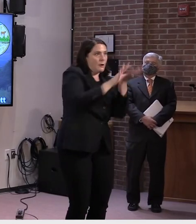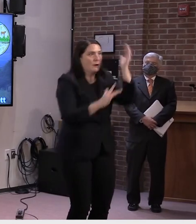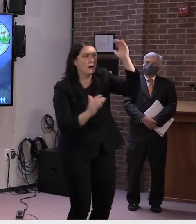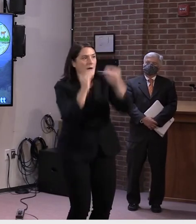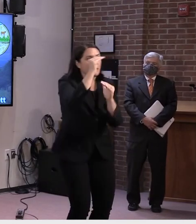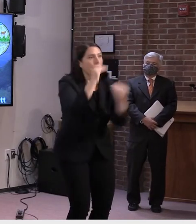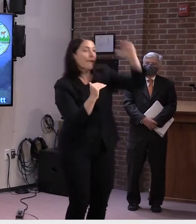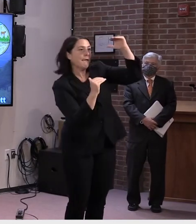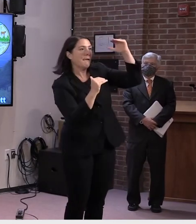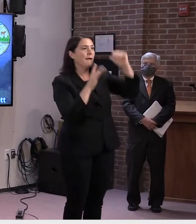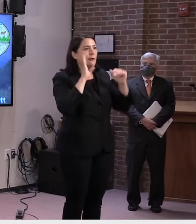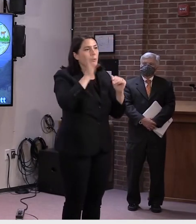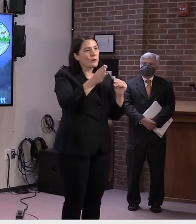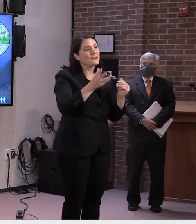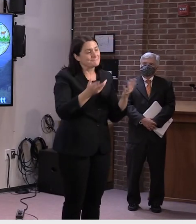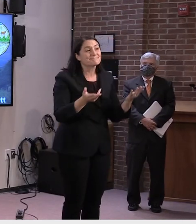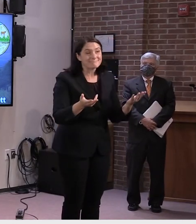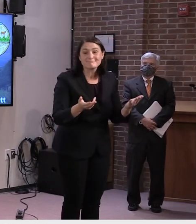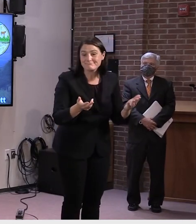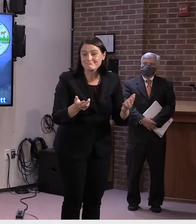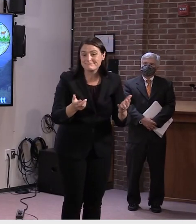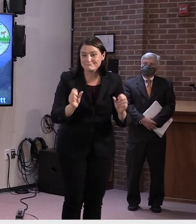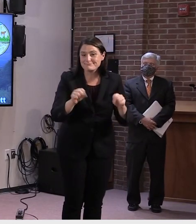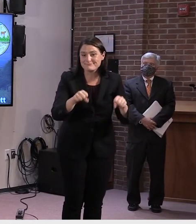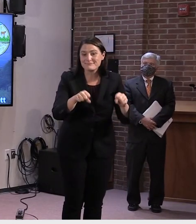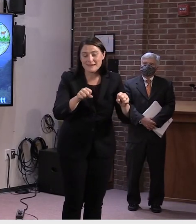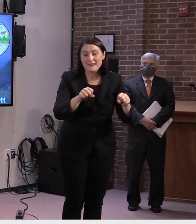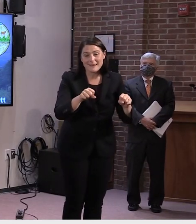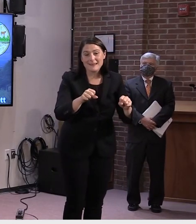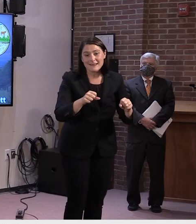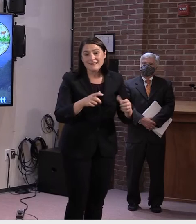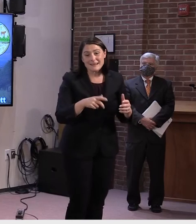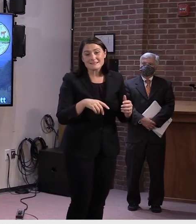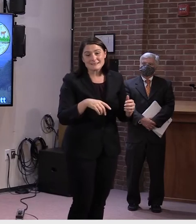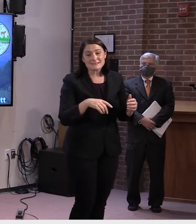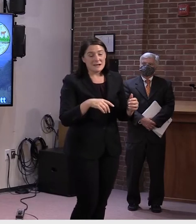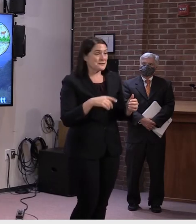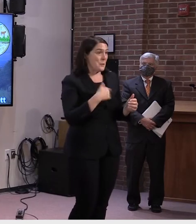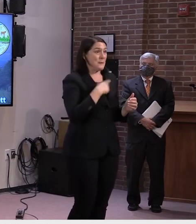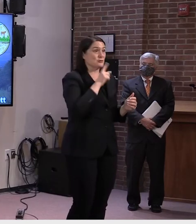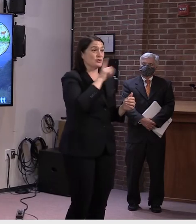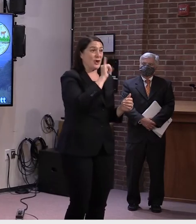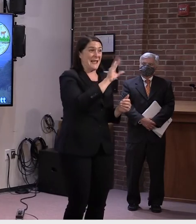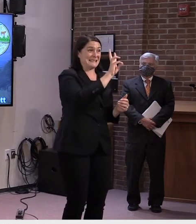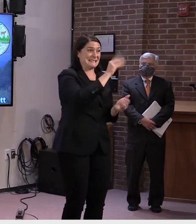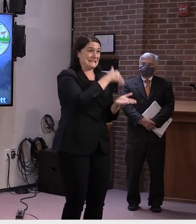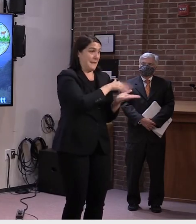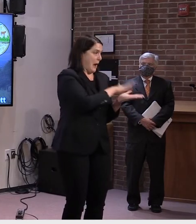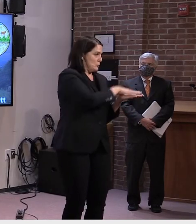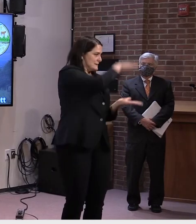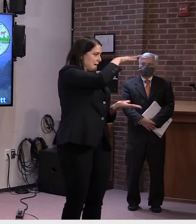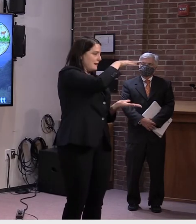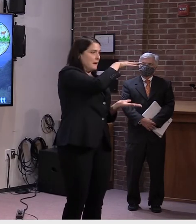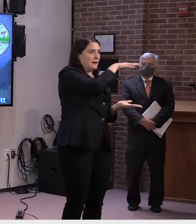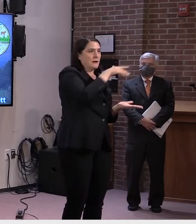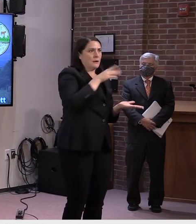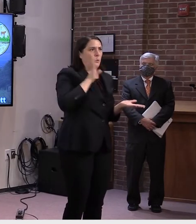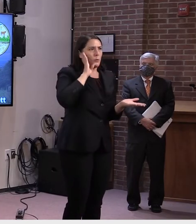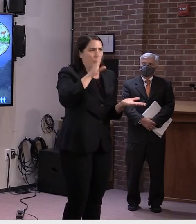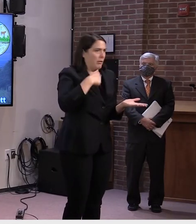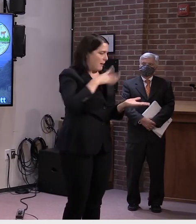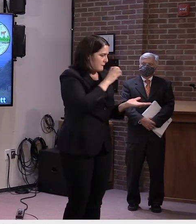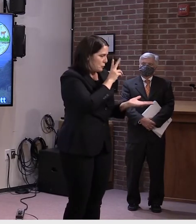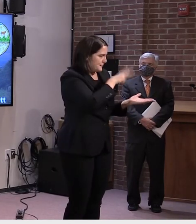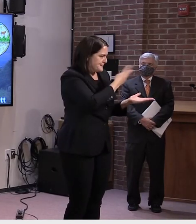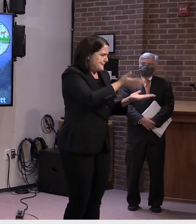sure that they will, uh, take the ballots that were, uh, deemed, uh, not acceptable and probably look through them, I would imagine. But